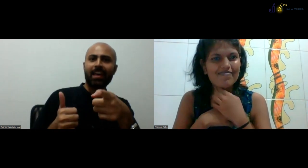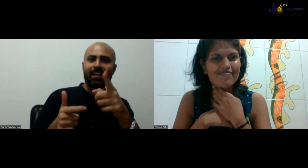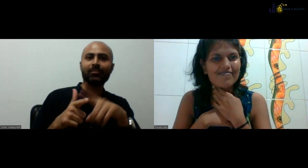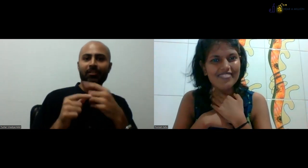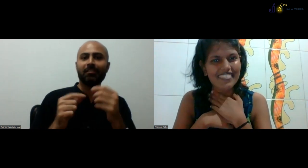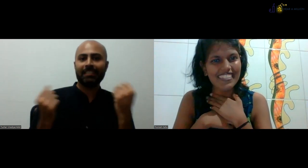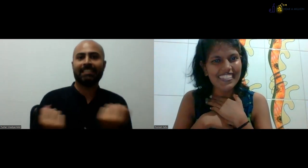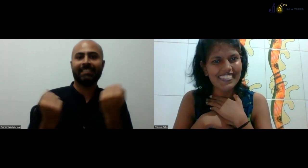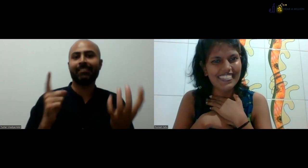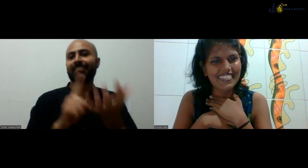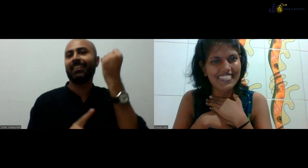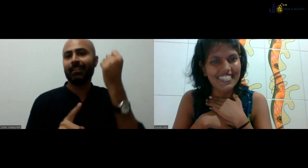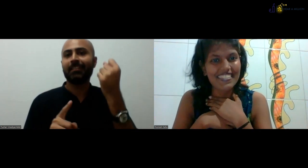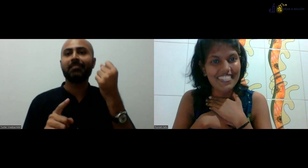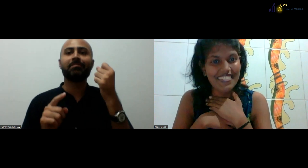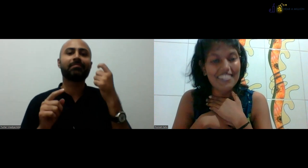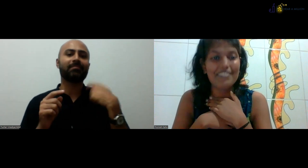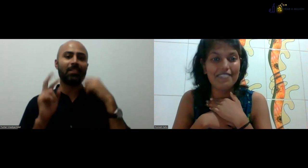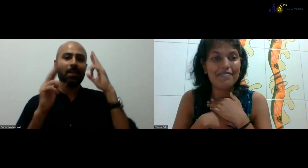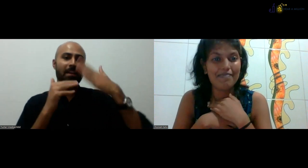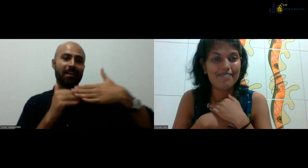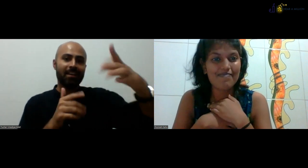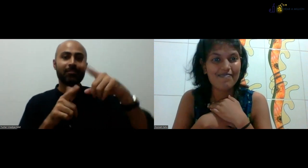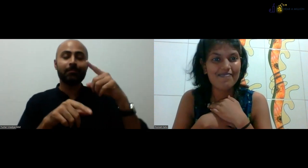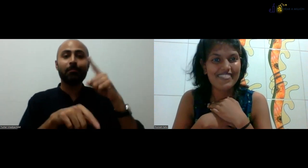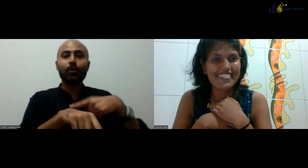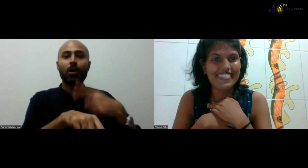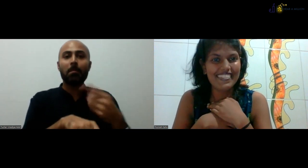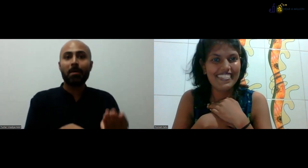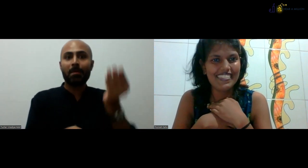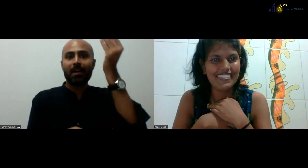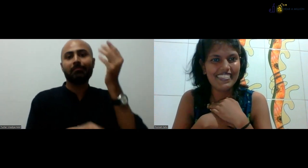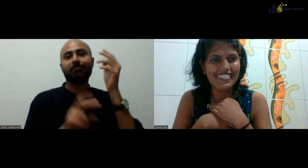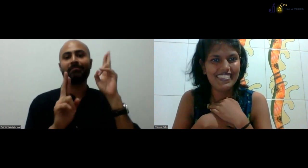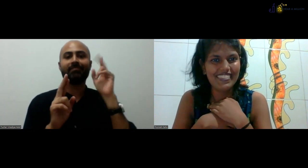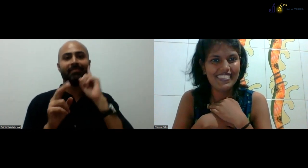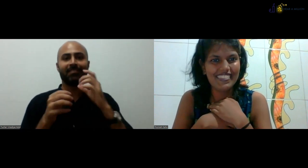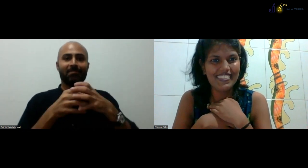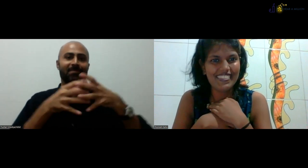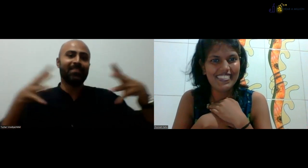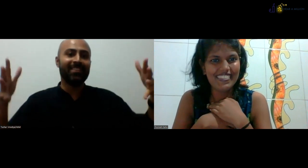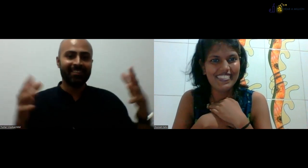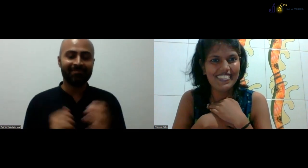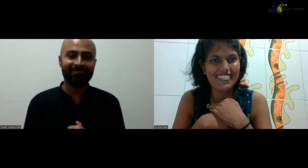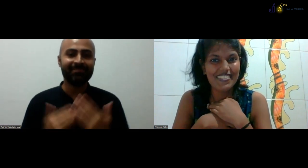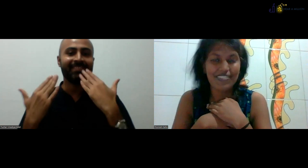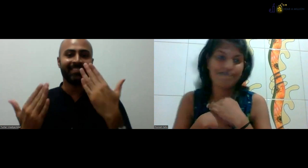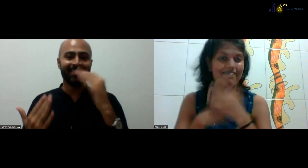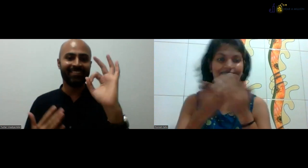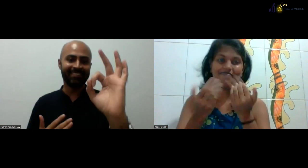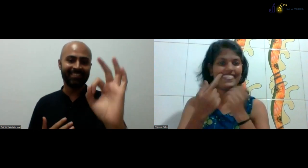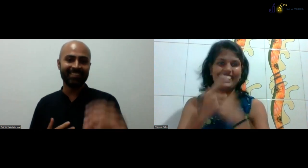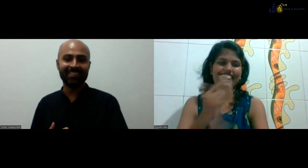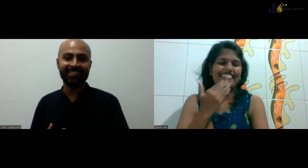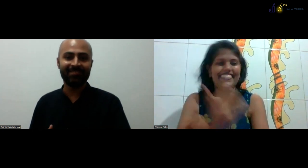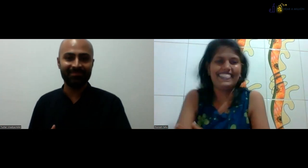your experience and you got the job as well. So, being a role model for all the deaf people here. So, we see that, yeah, people